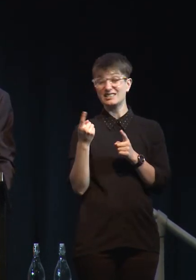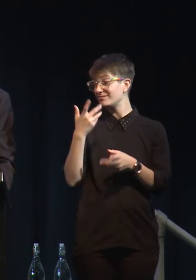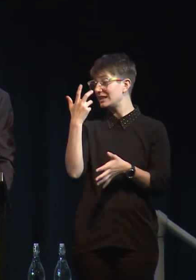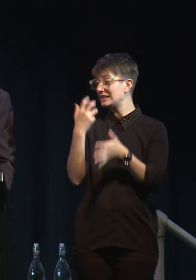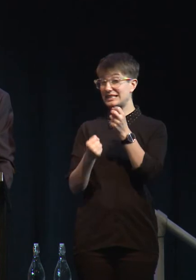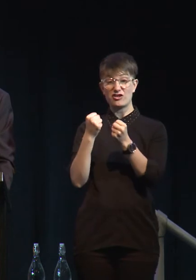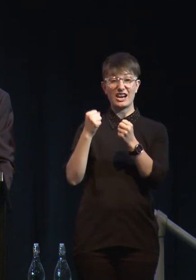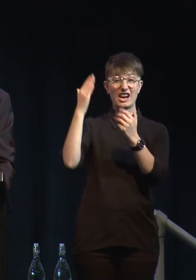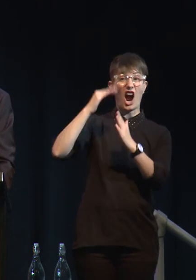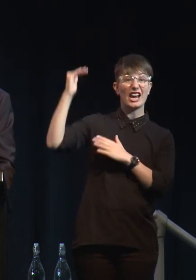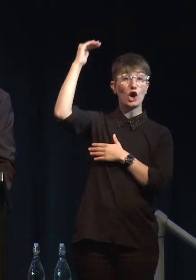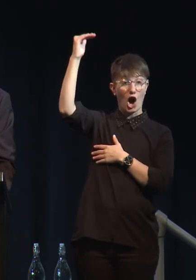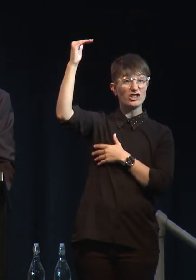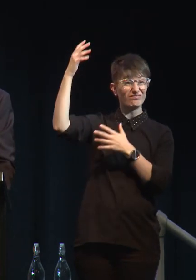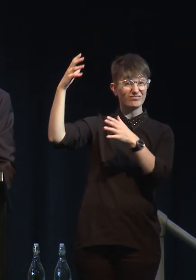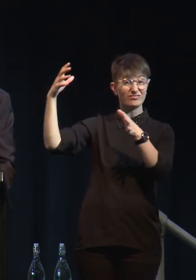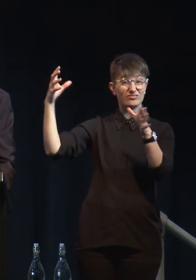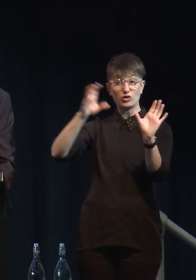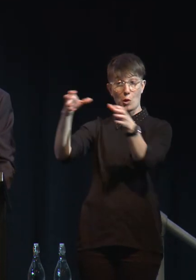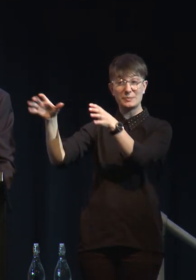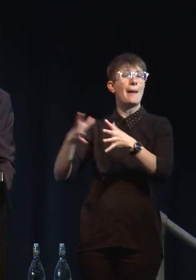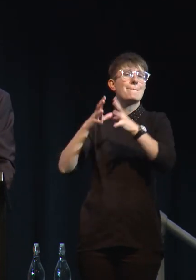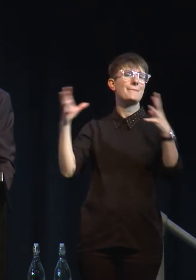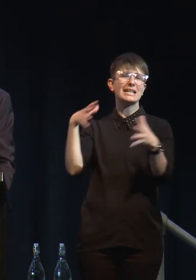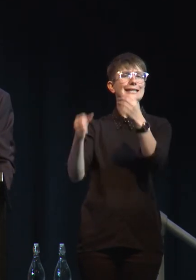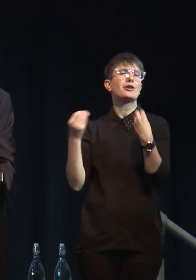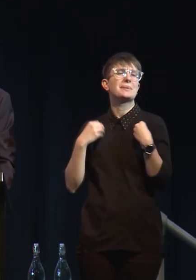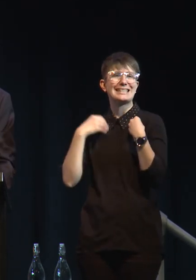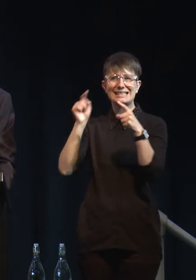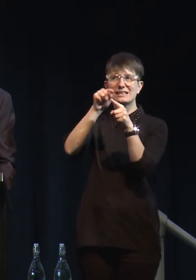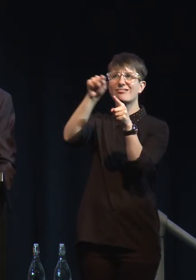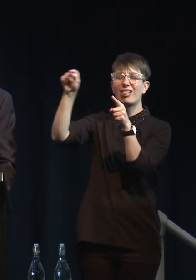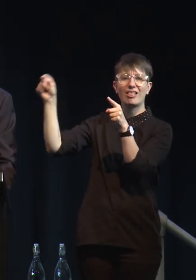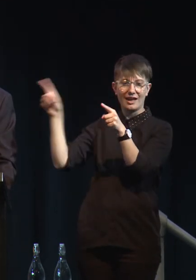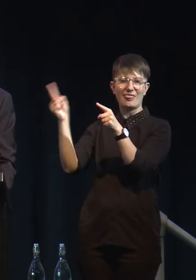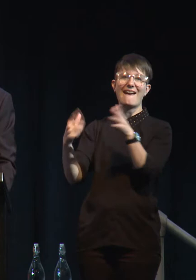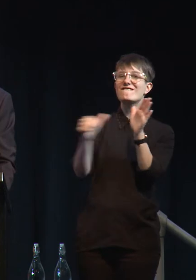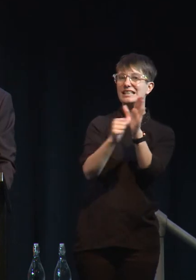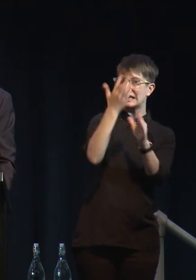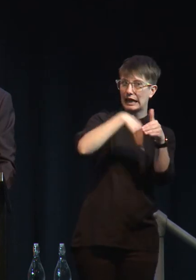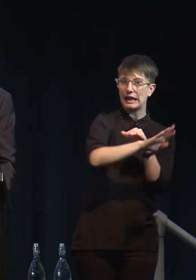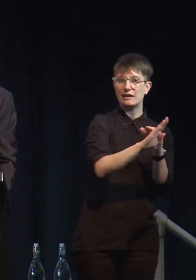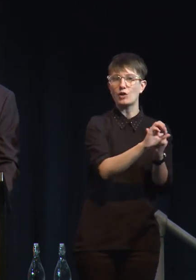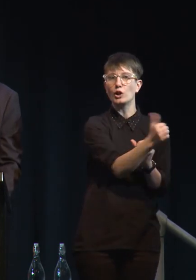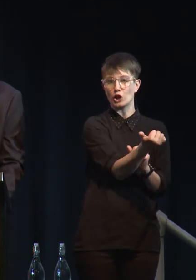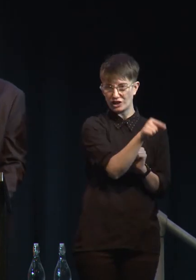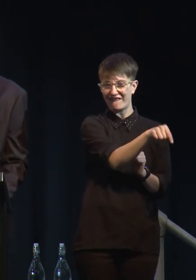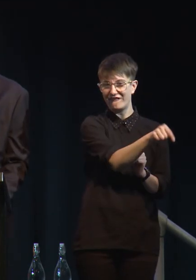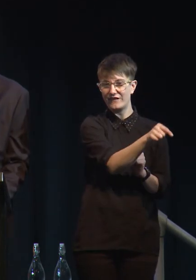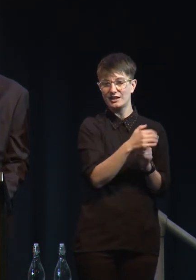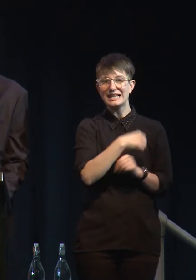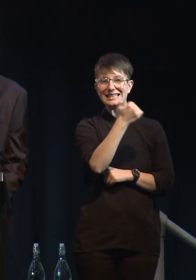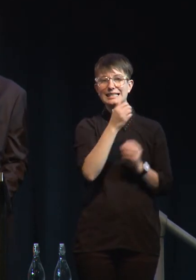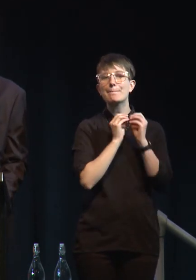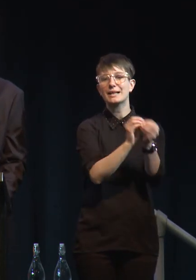of good karma foods. $16 billion has been invested over the last 10 years